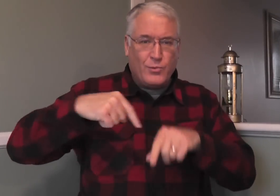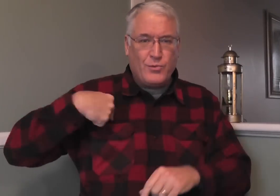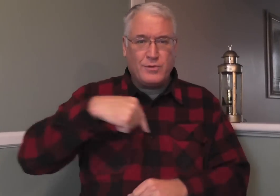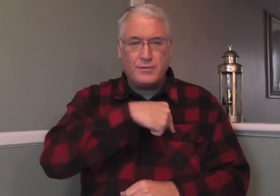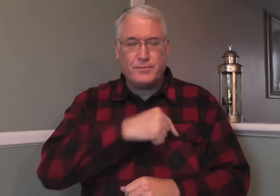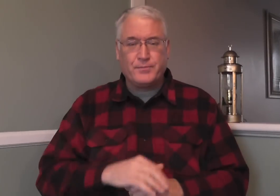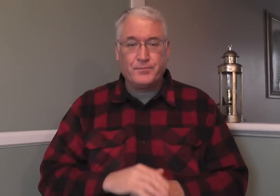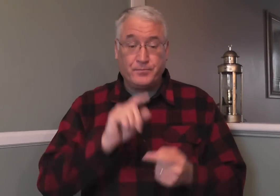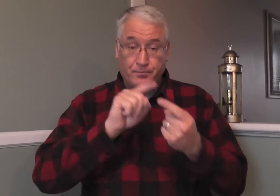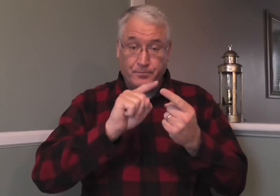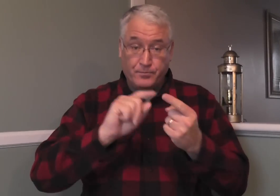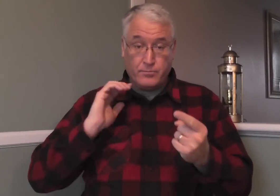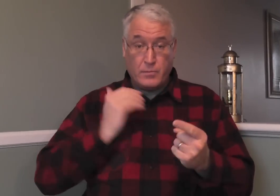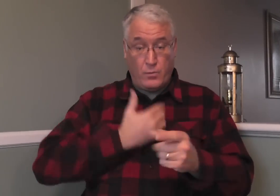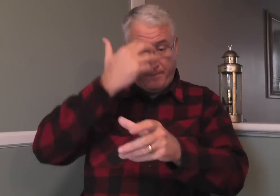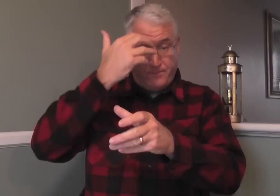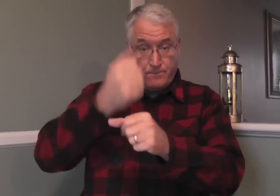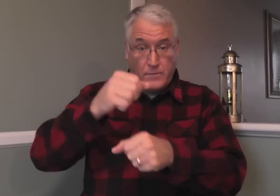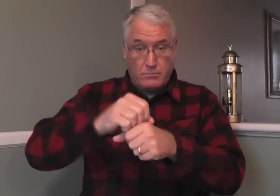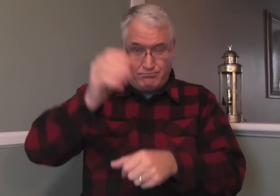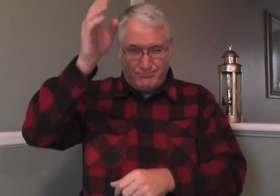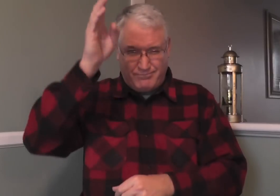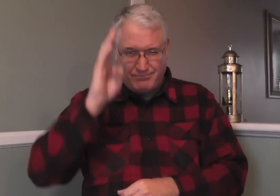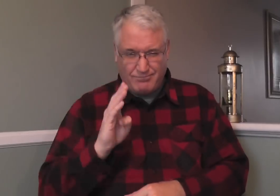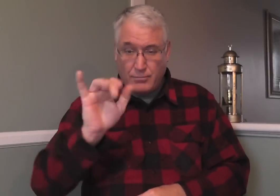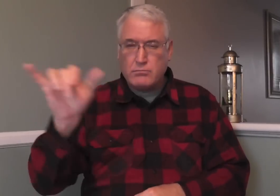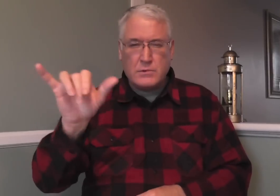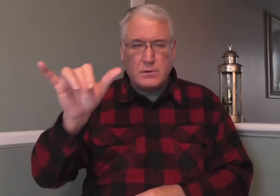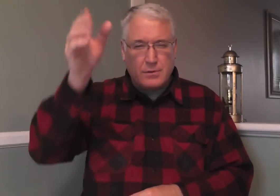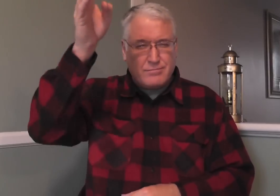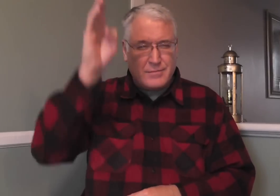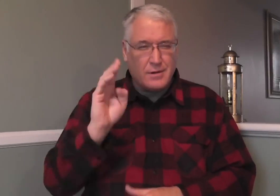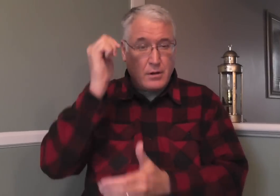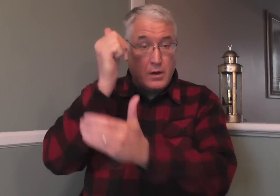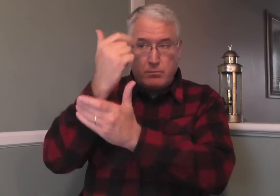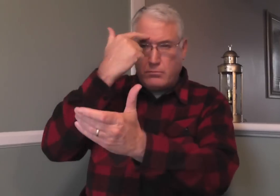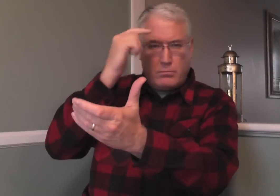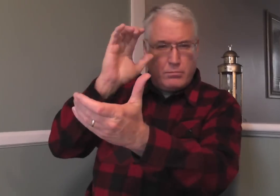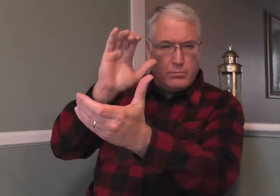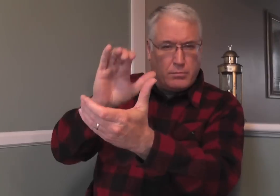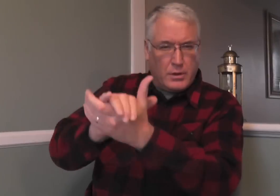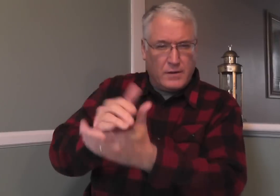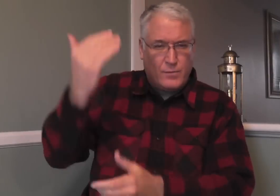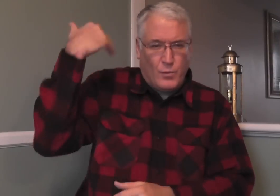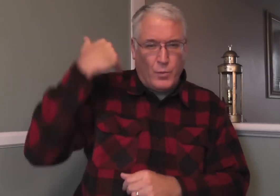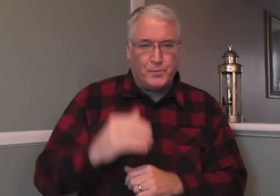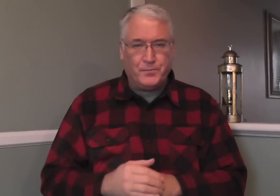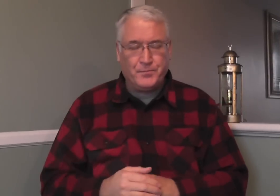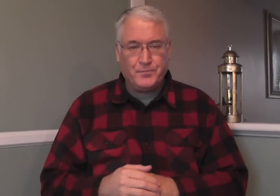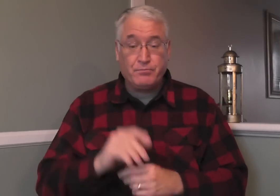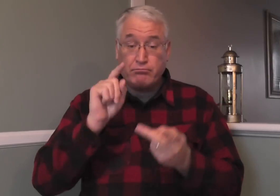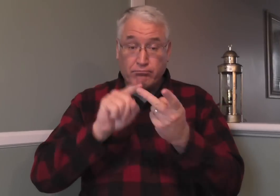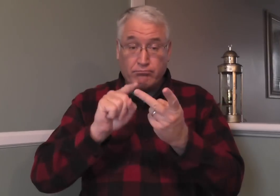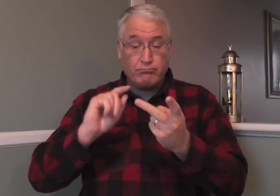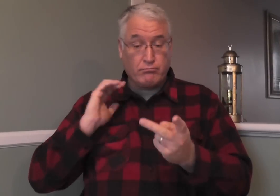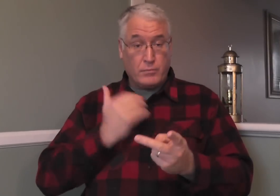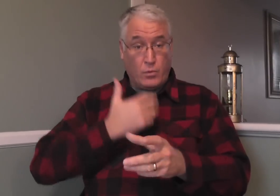promised one that he sent to us. First, our faith in God. That same God that Abraham believed in.